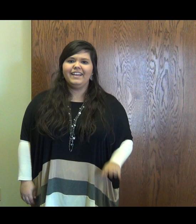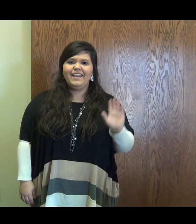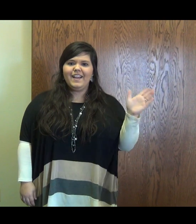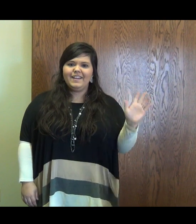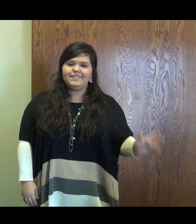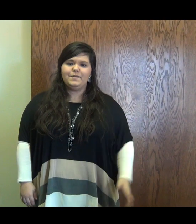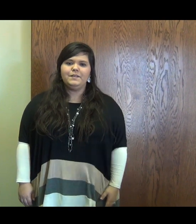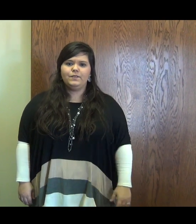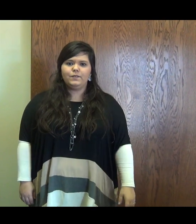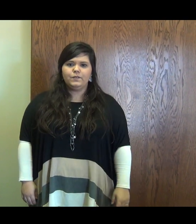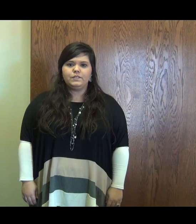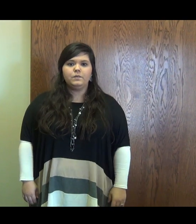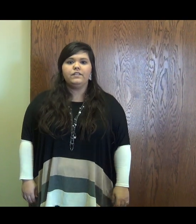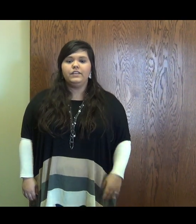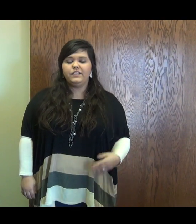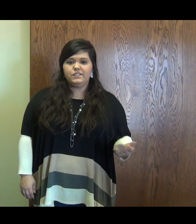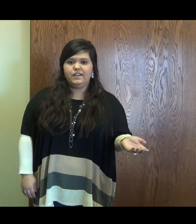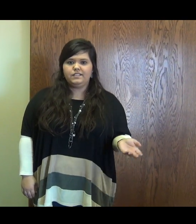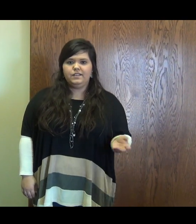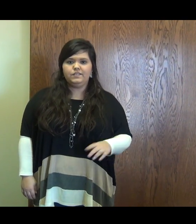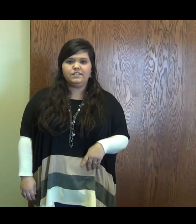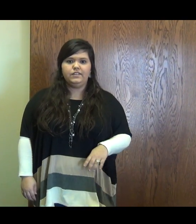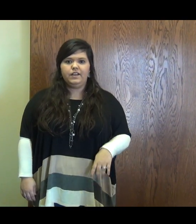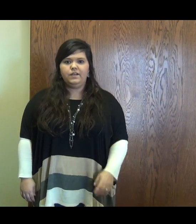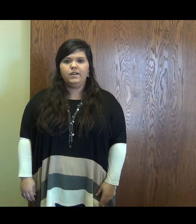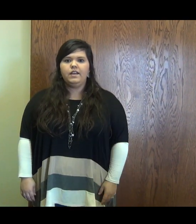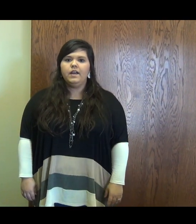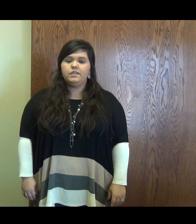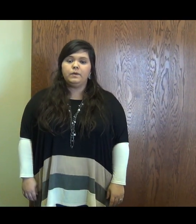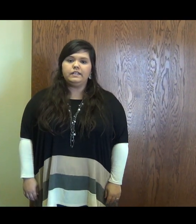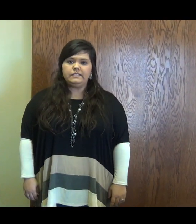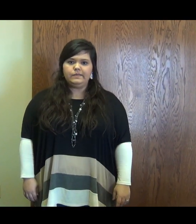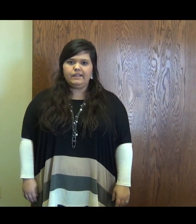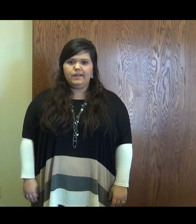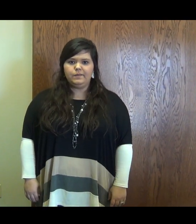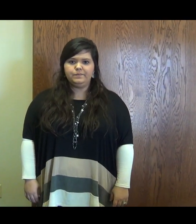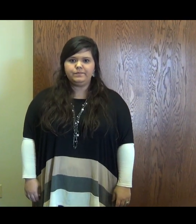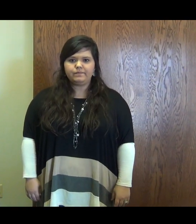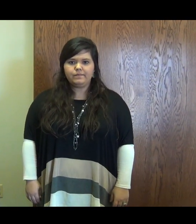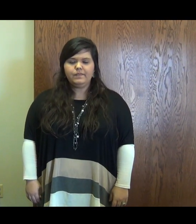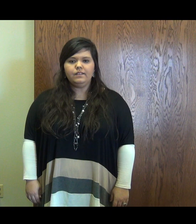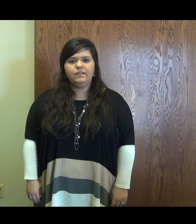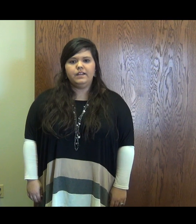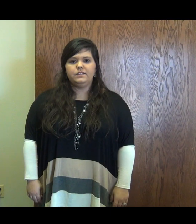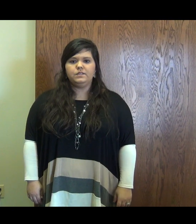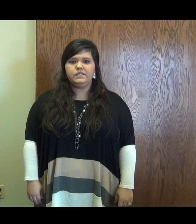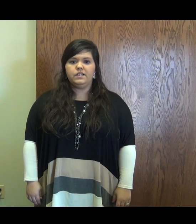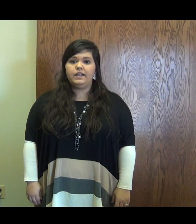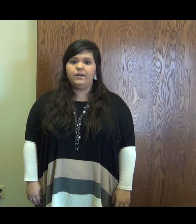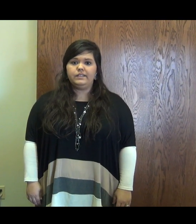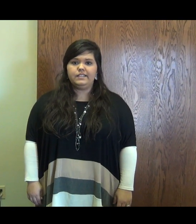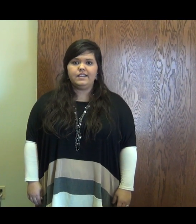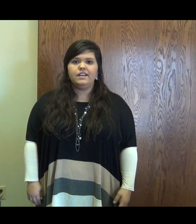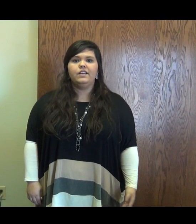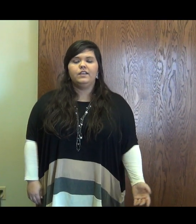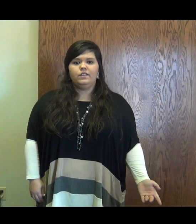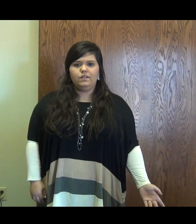Hey guys, I'm going to do the Lord's Prayer for you so you guys can use this video to practice this week at home. Alright, so to start out we say the